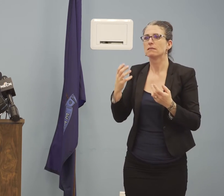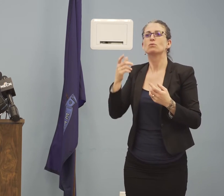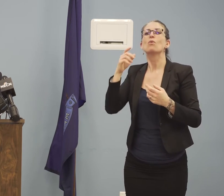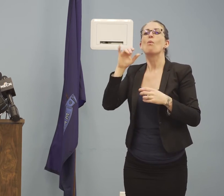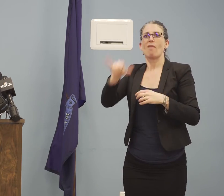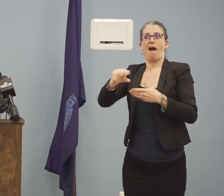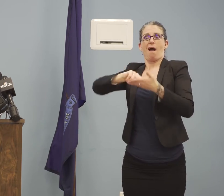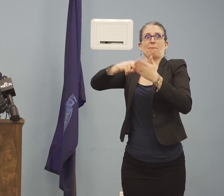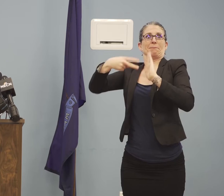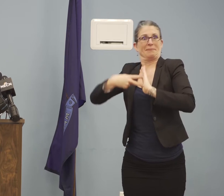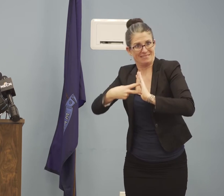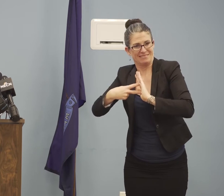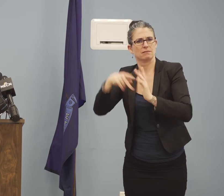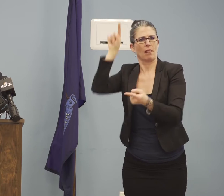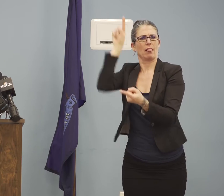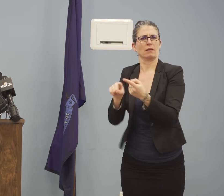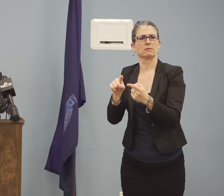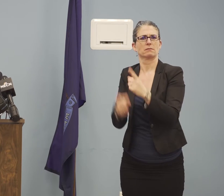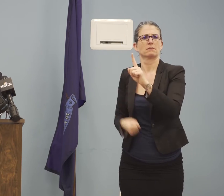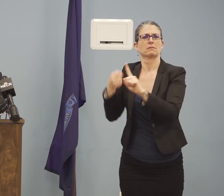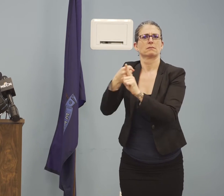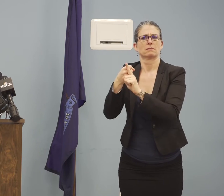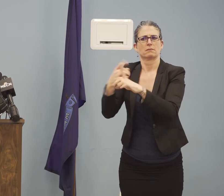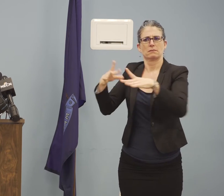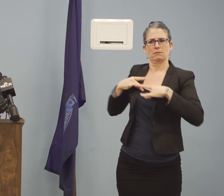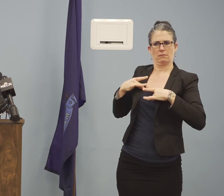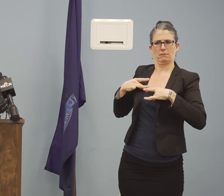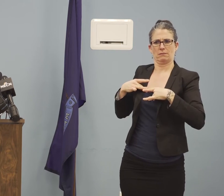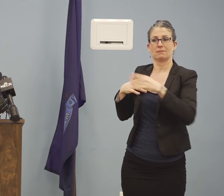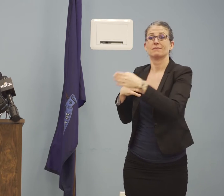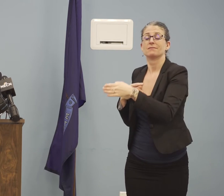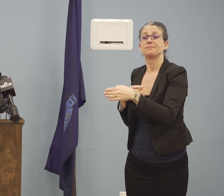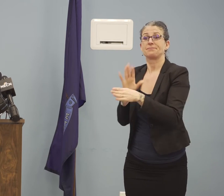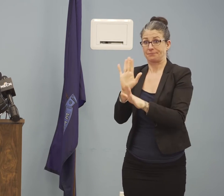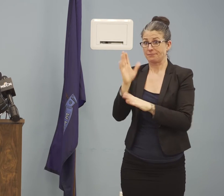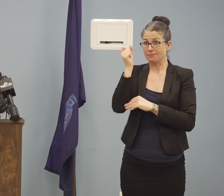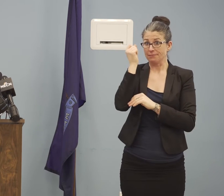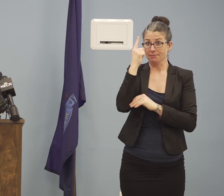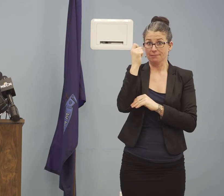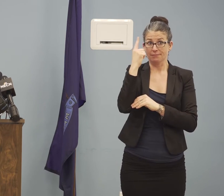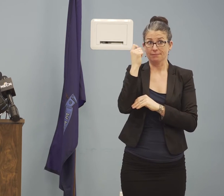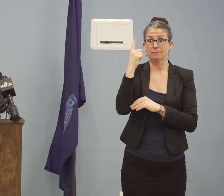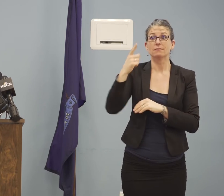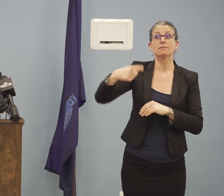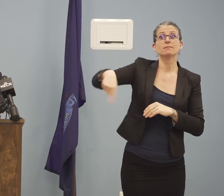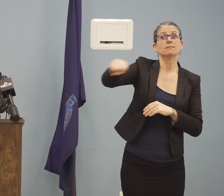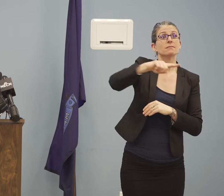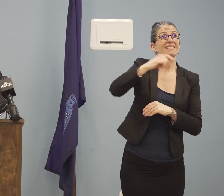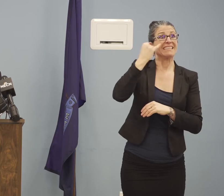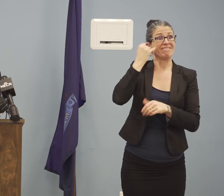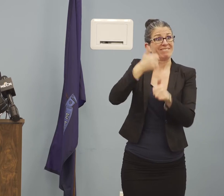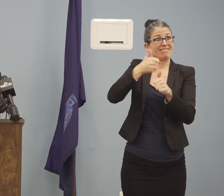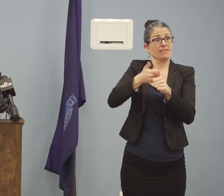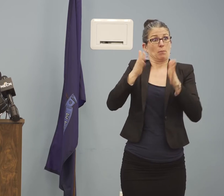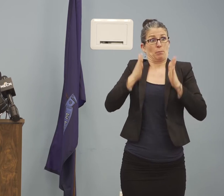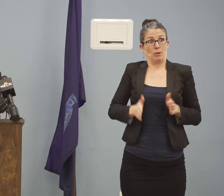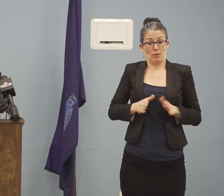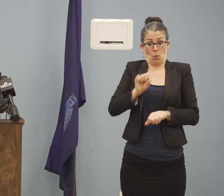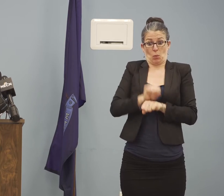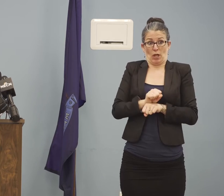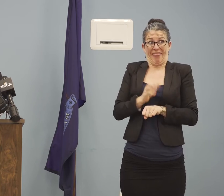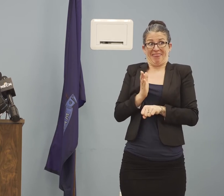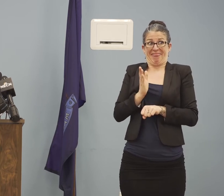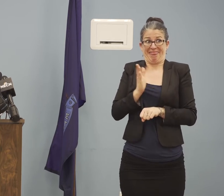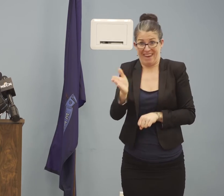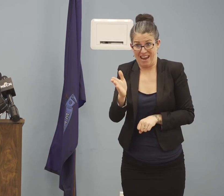work there might be exposed and themselves may become ill. The other reason that workplaces are different or that we, the